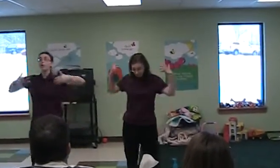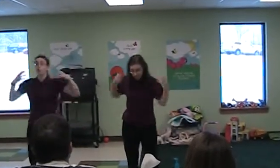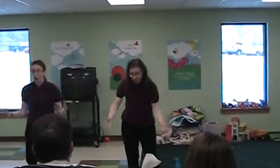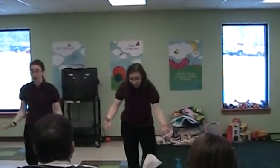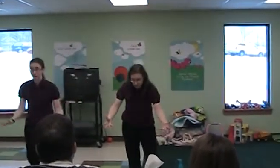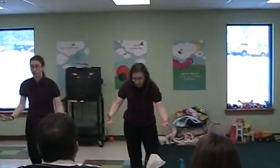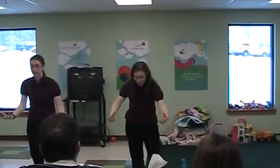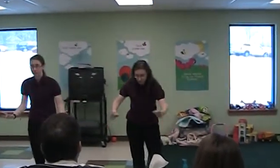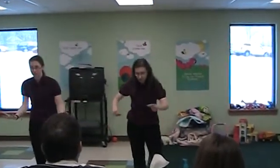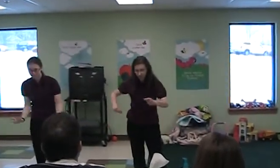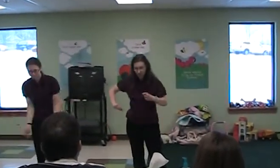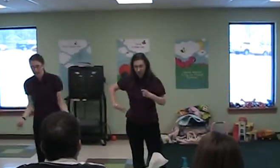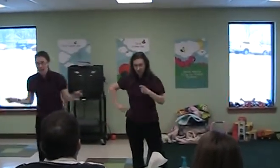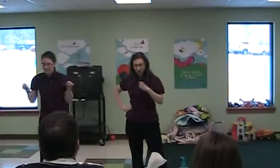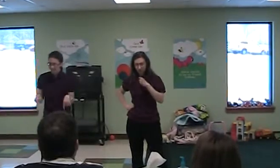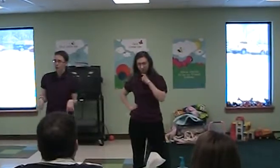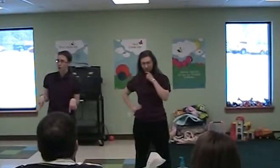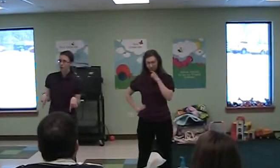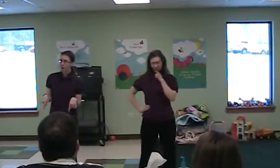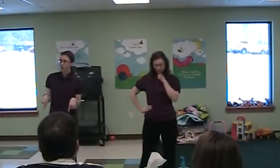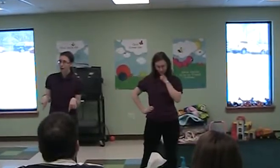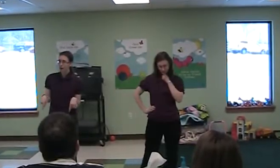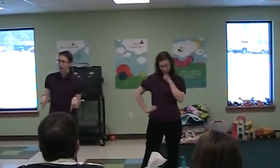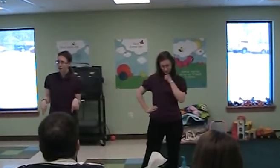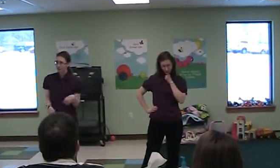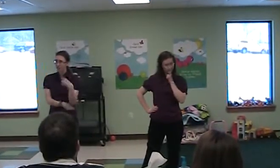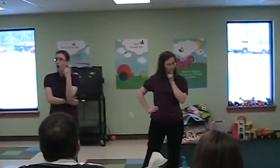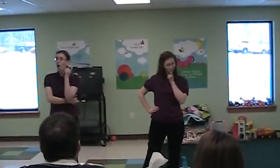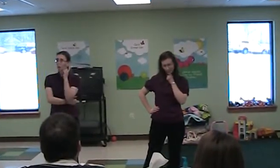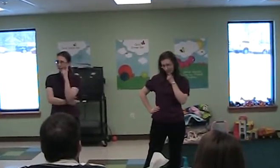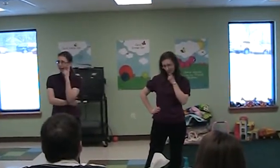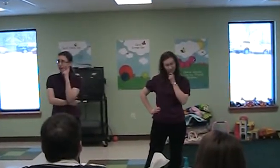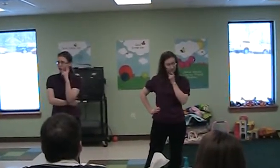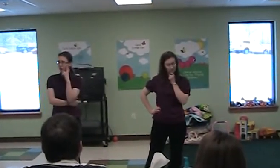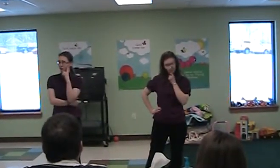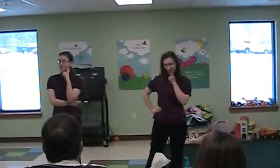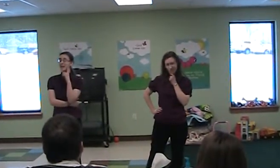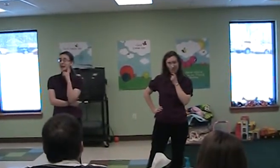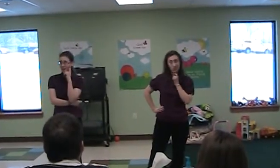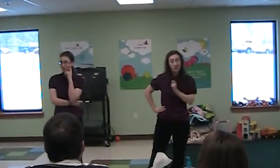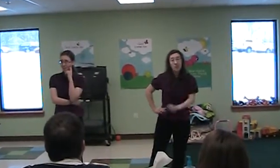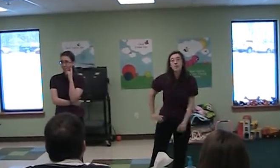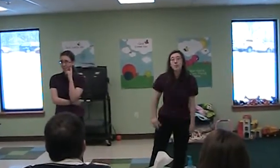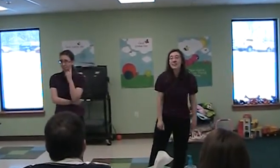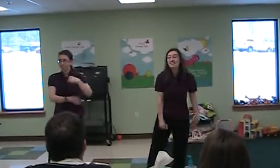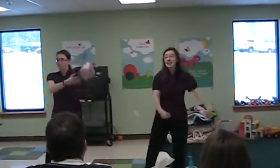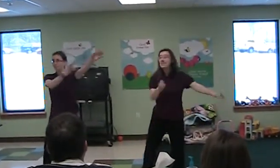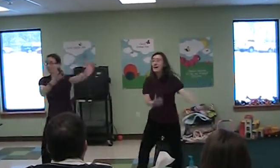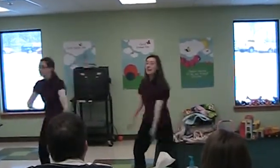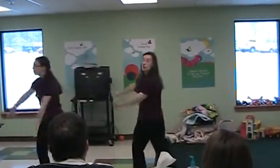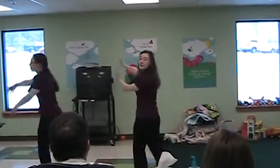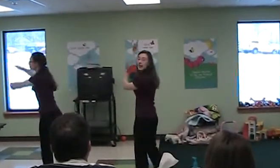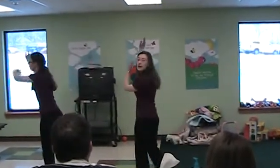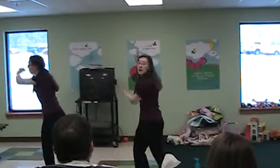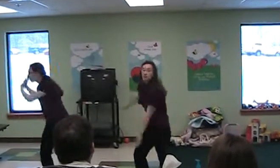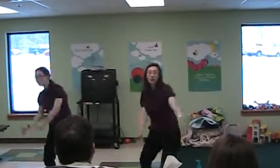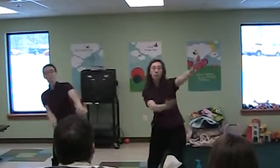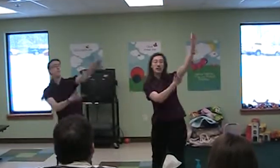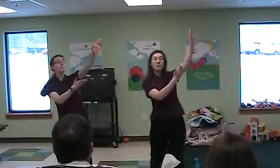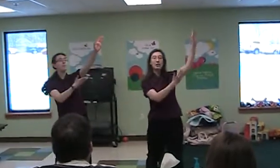great footprints in it, and said Peter's feet made those, we lacked confidence again. The monk said that angels came and liberated Peter